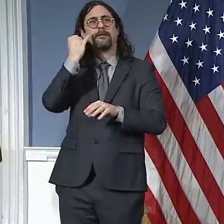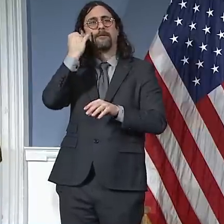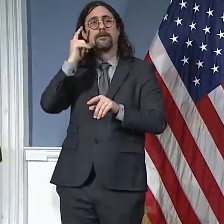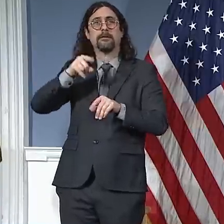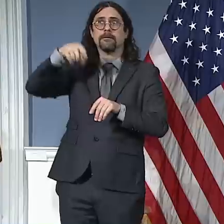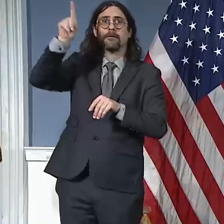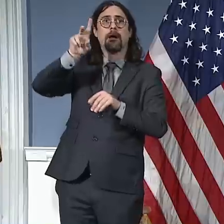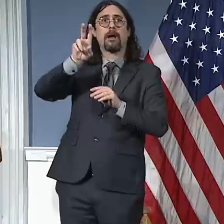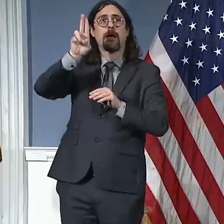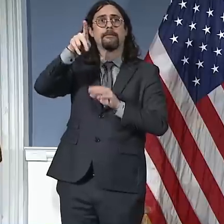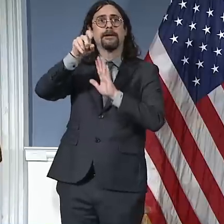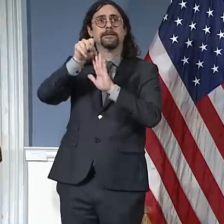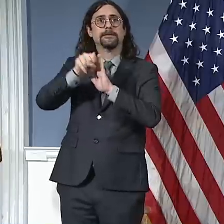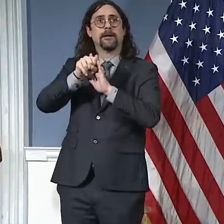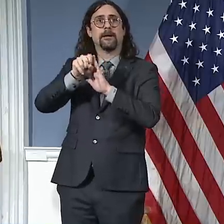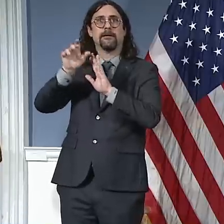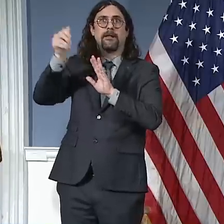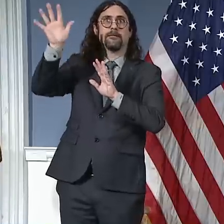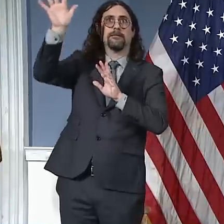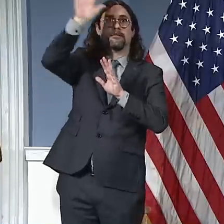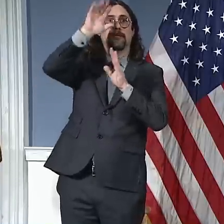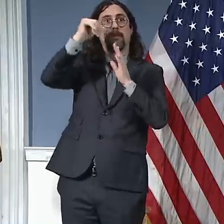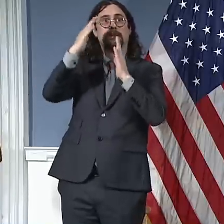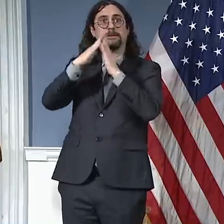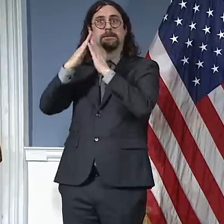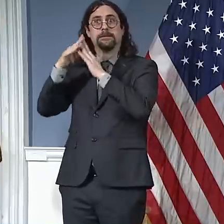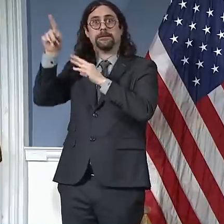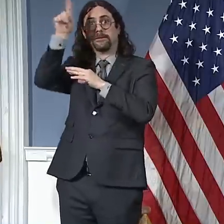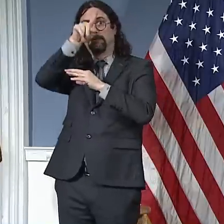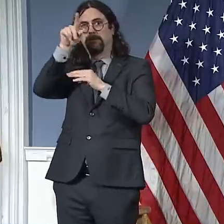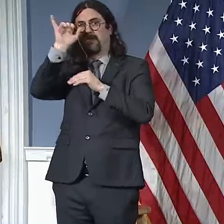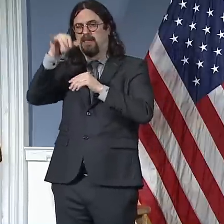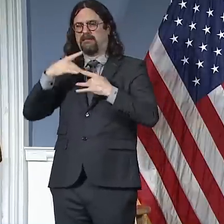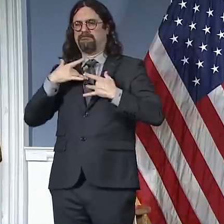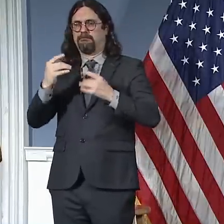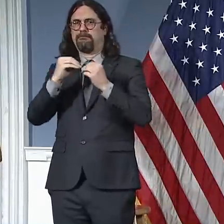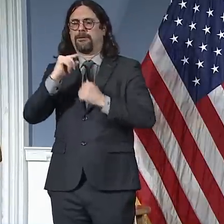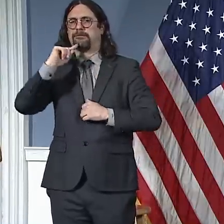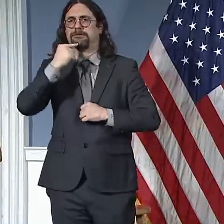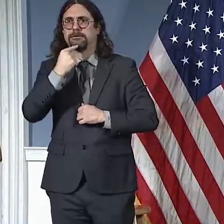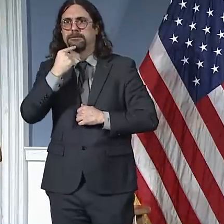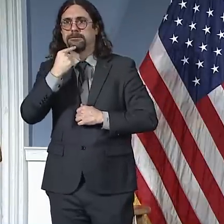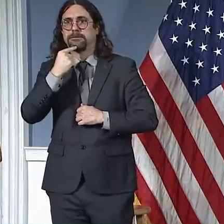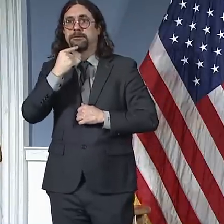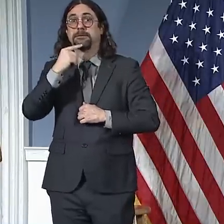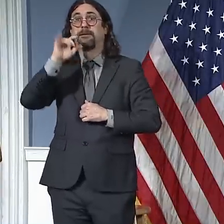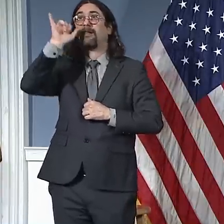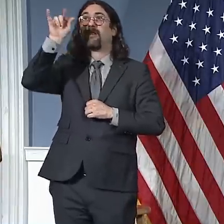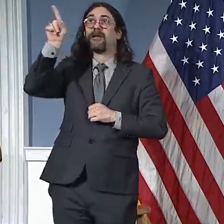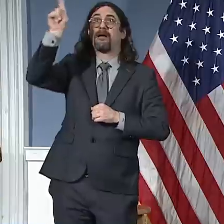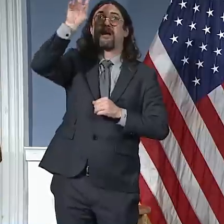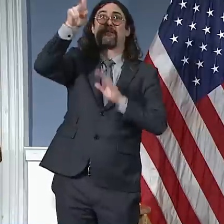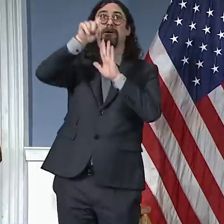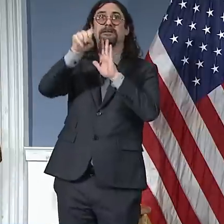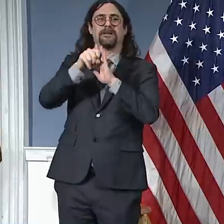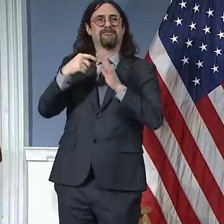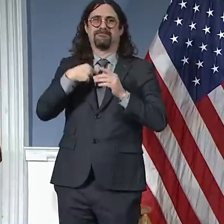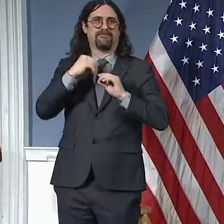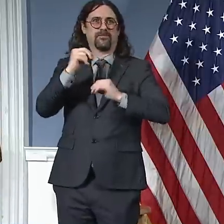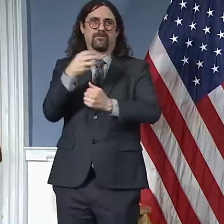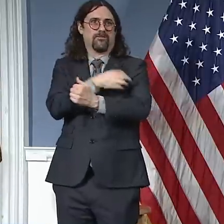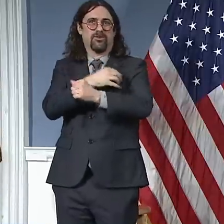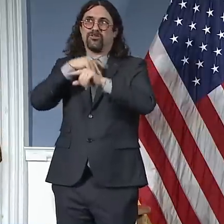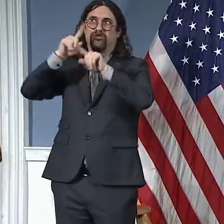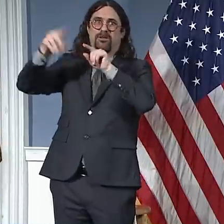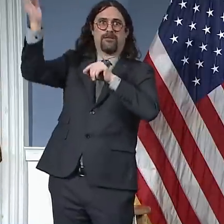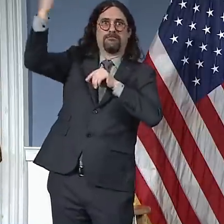sentence of up to one year on Rikers are individuals convicted of offenses such as